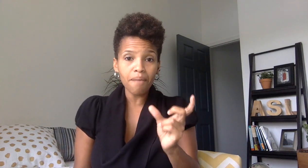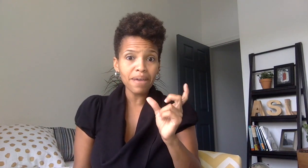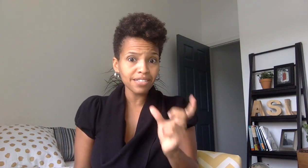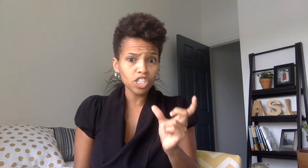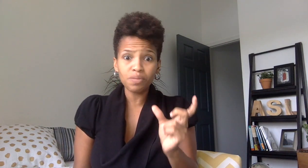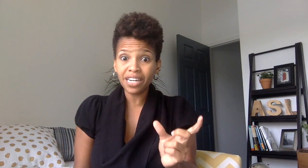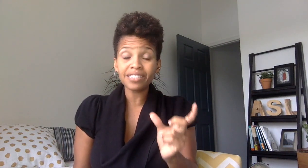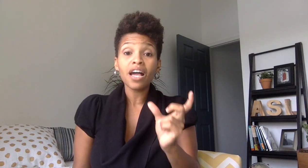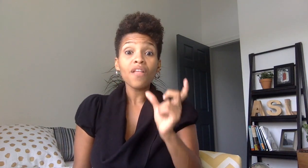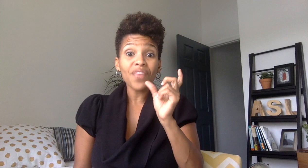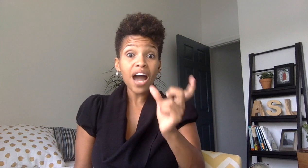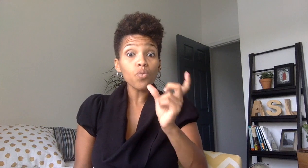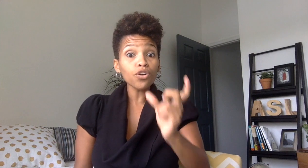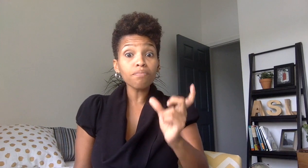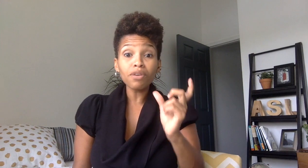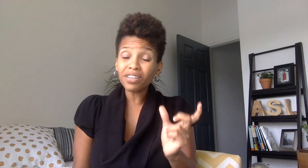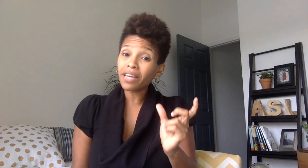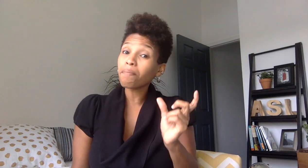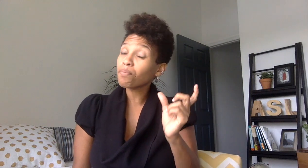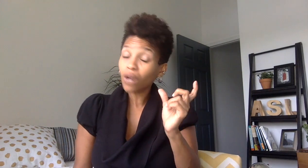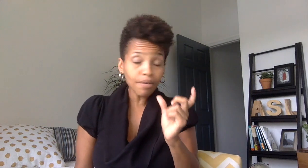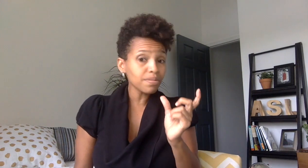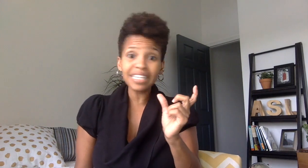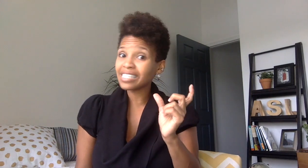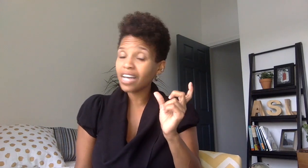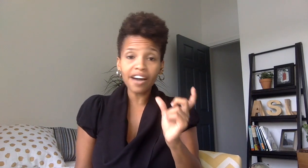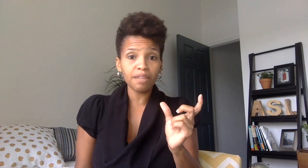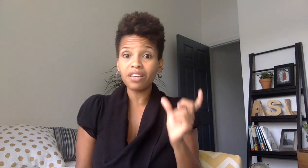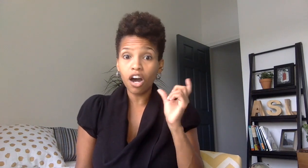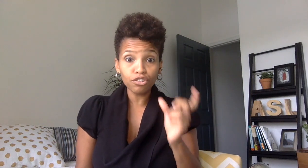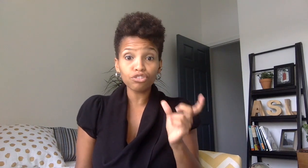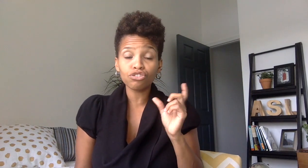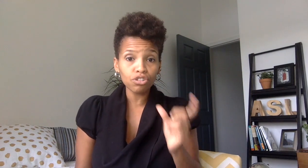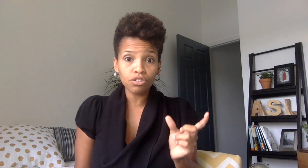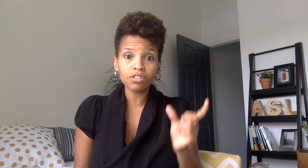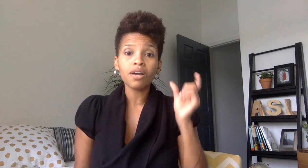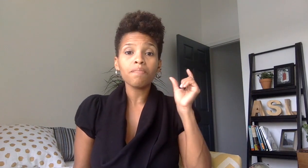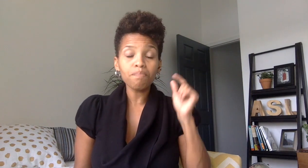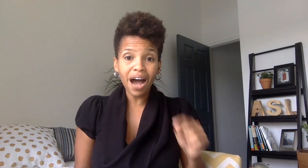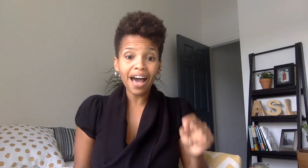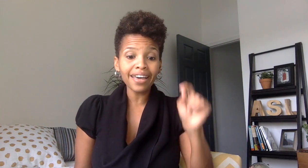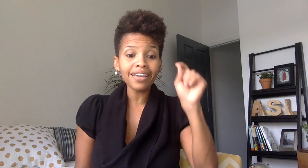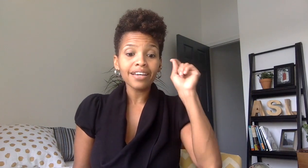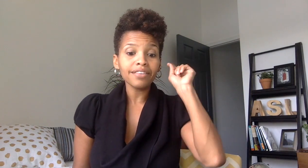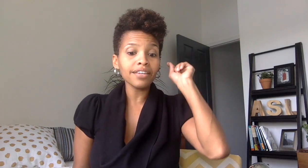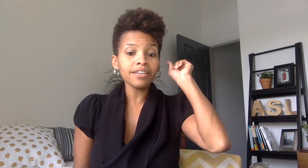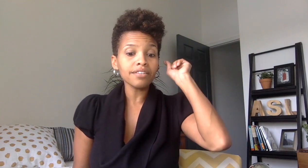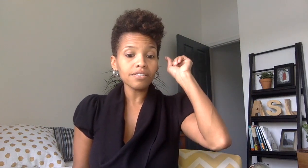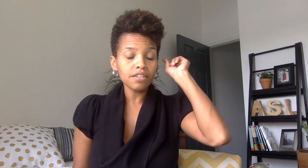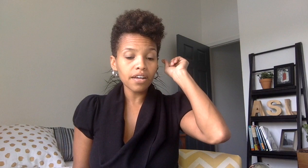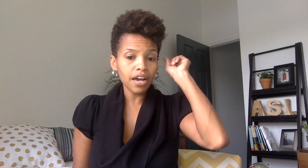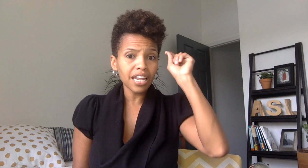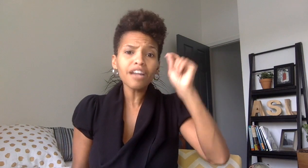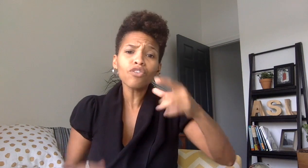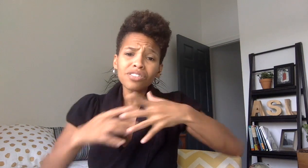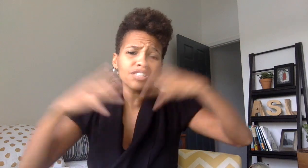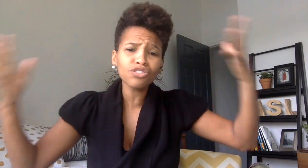message because that word milking probably is not going to be understood by the and of course these are